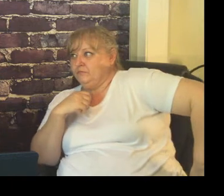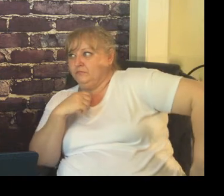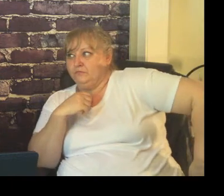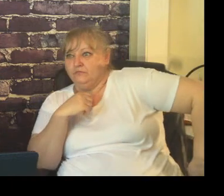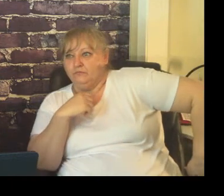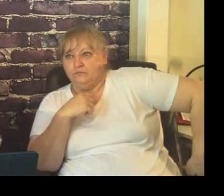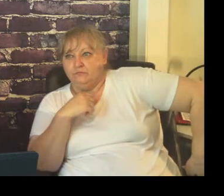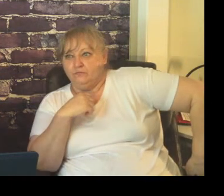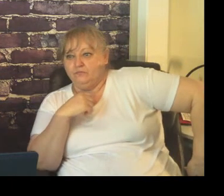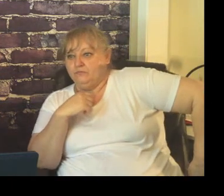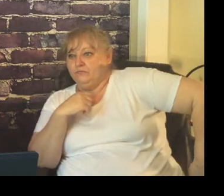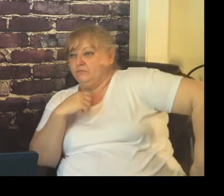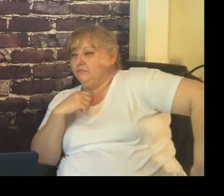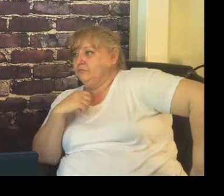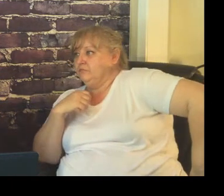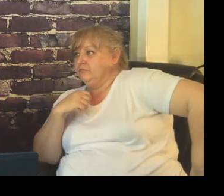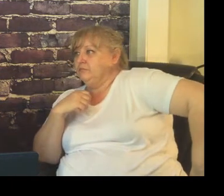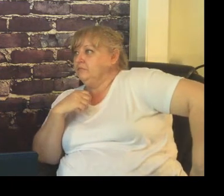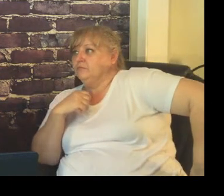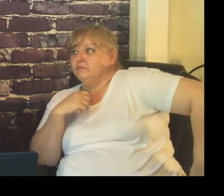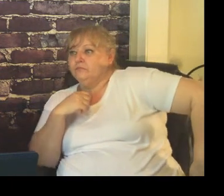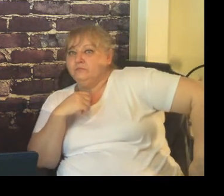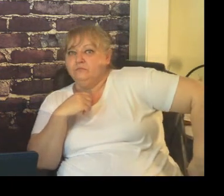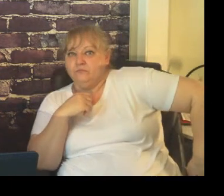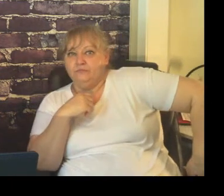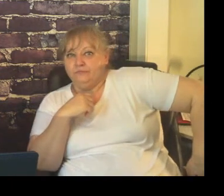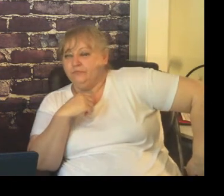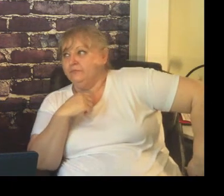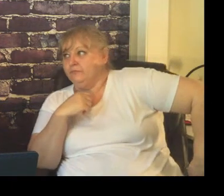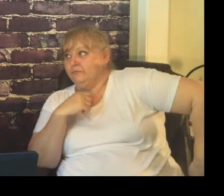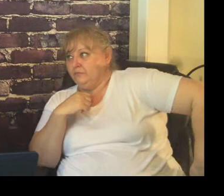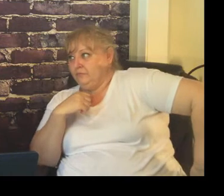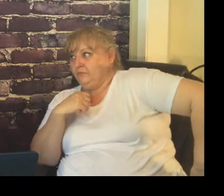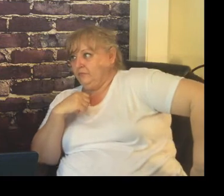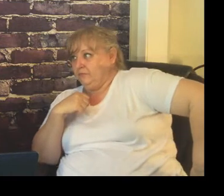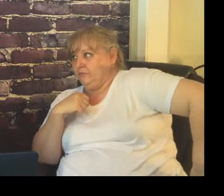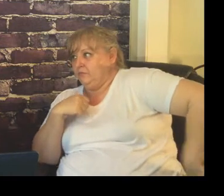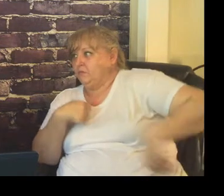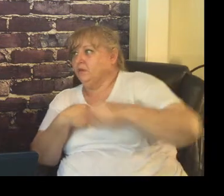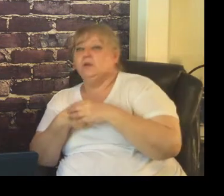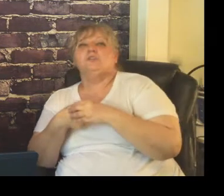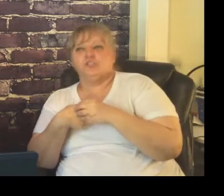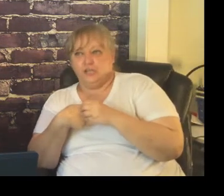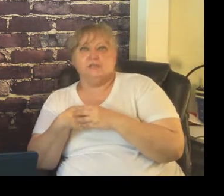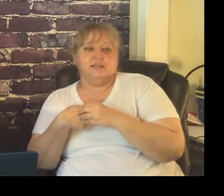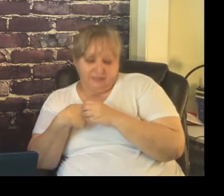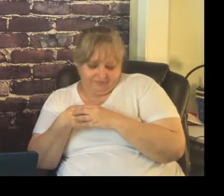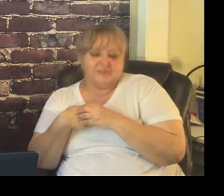I don't know how many times I've told teachers this if everything is just getting 100% out of control shut the class